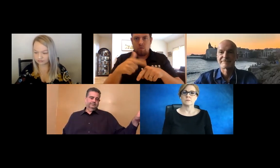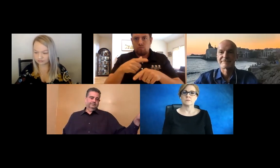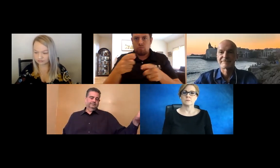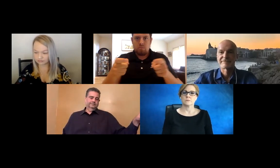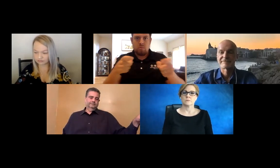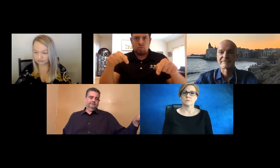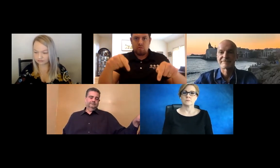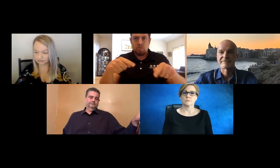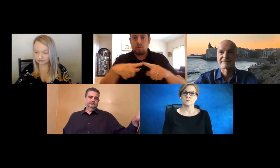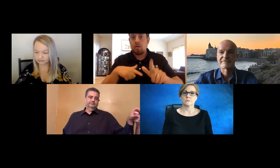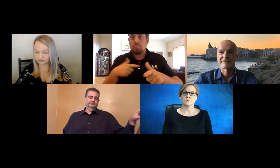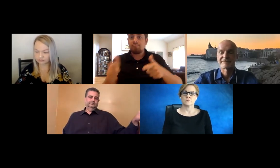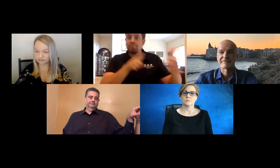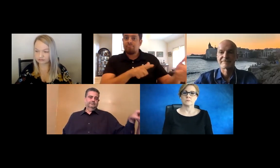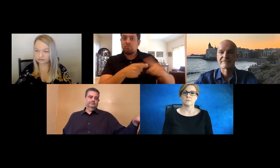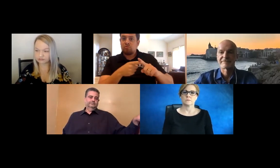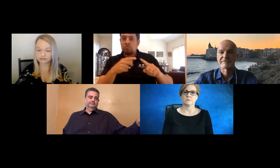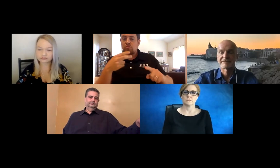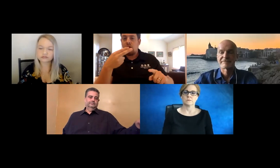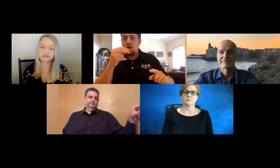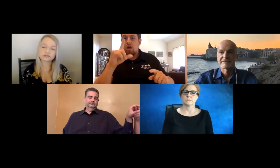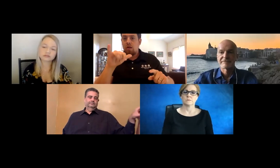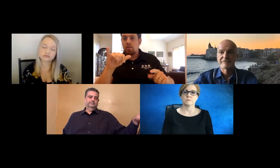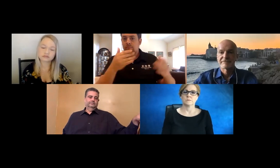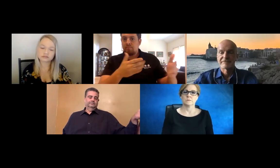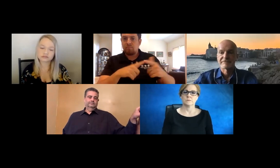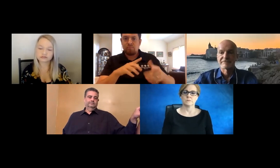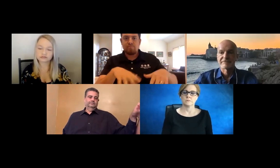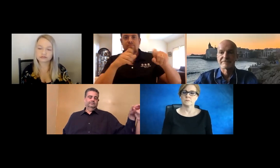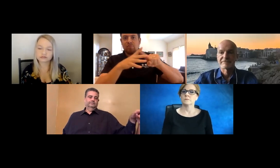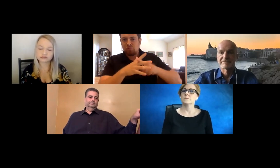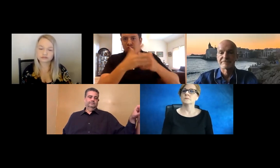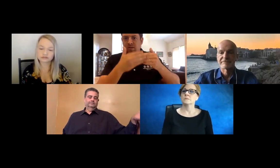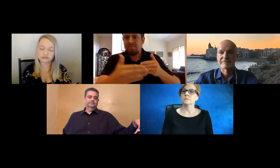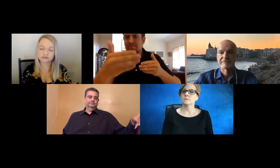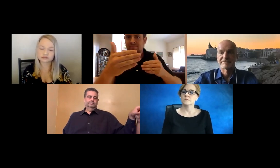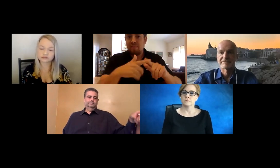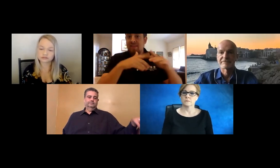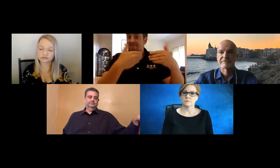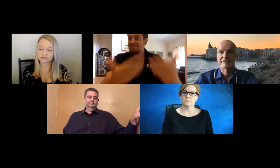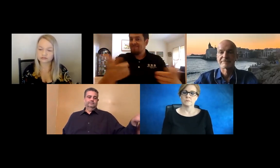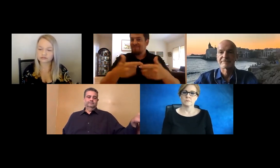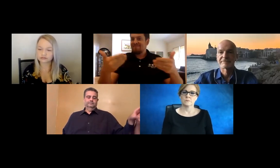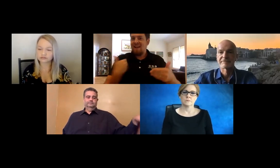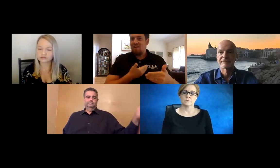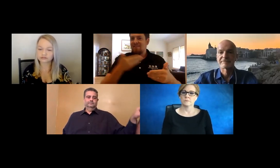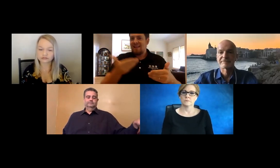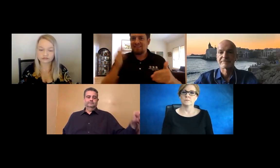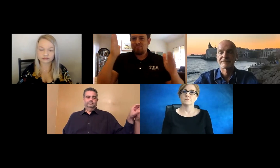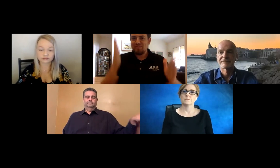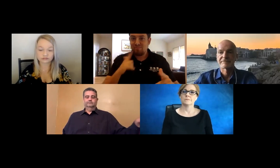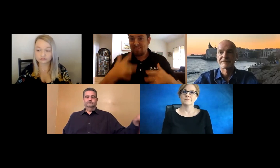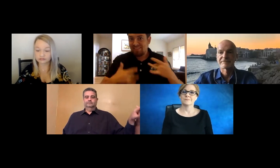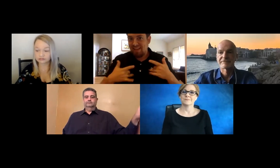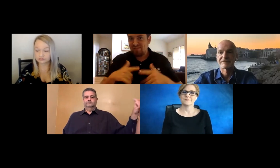with some basic instructions about how zoom webinars work and then I'll hand it off to Holly who will get us started with the